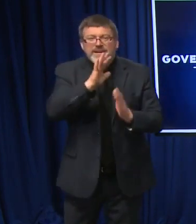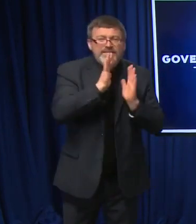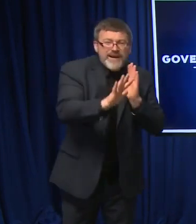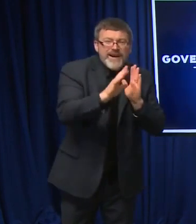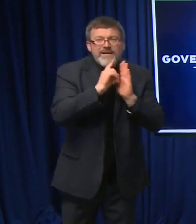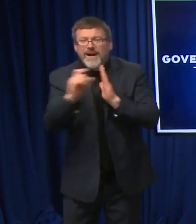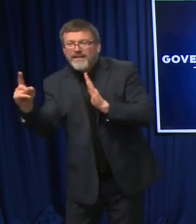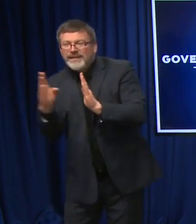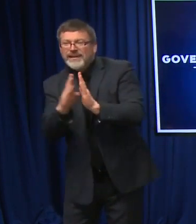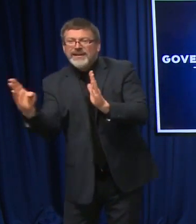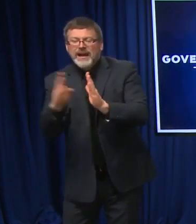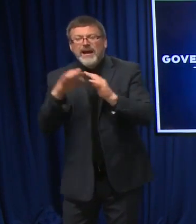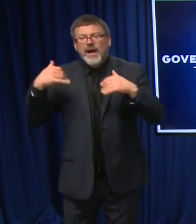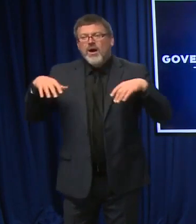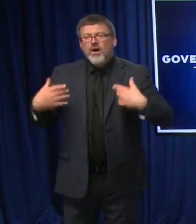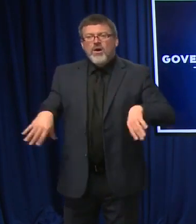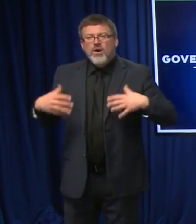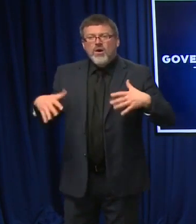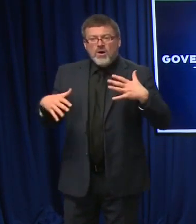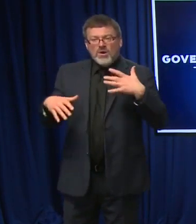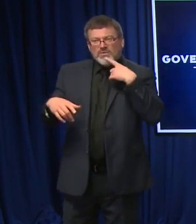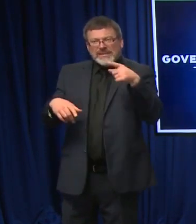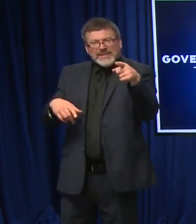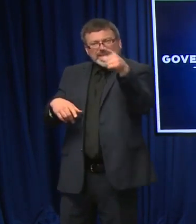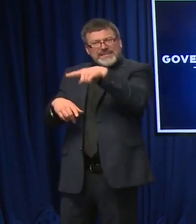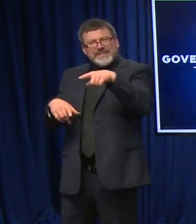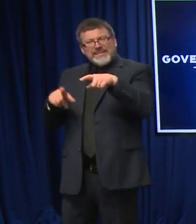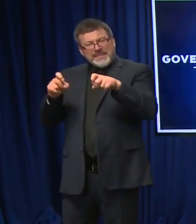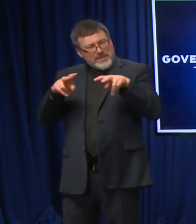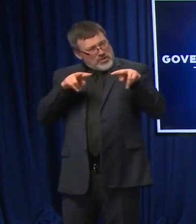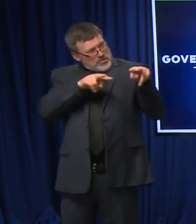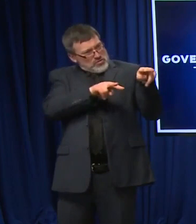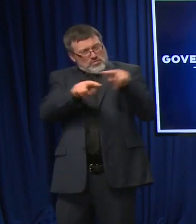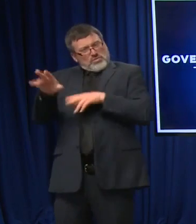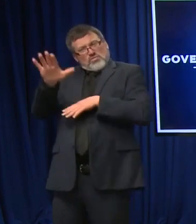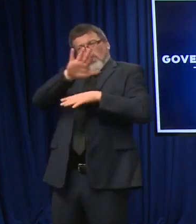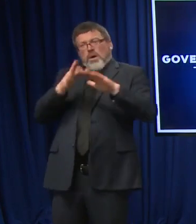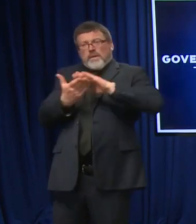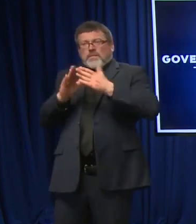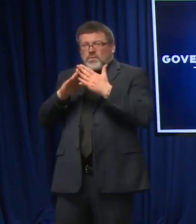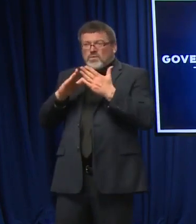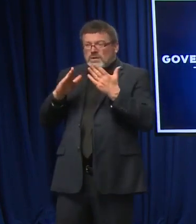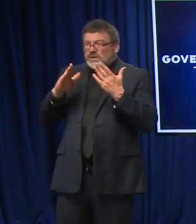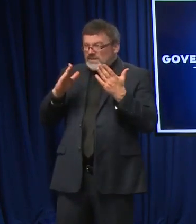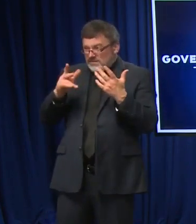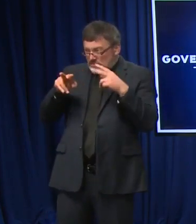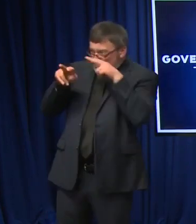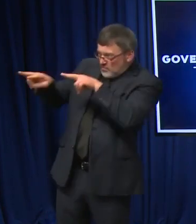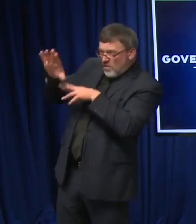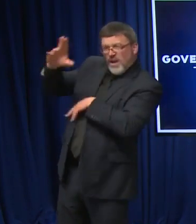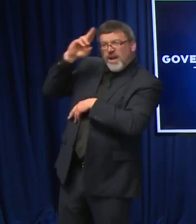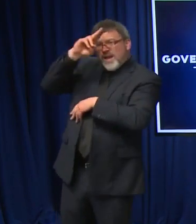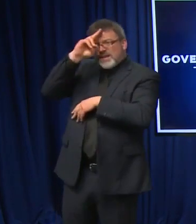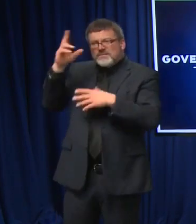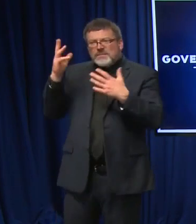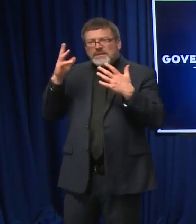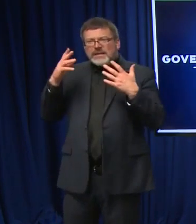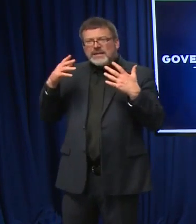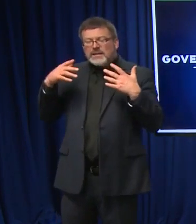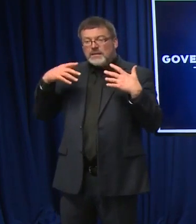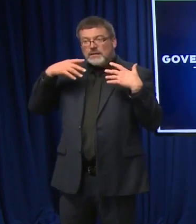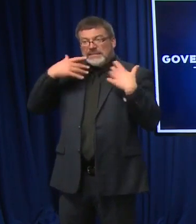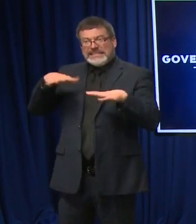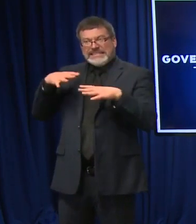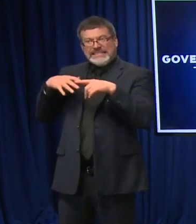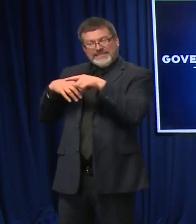individuals just to look in their community. And we're talking aggressively about the hospitalizations because folks have to realize they have to be part of that